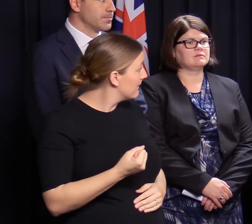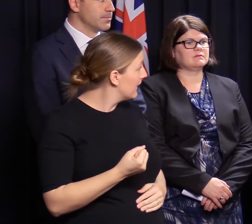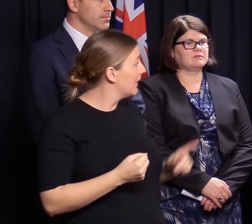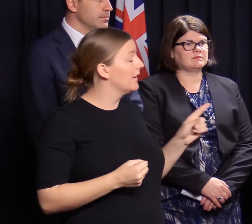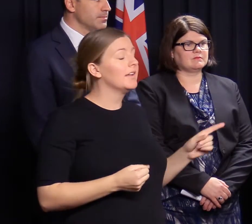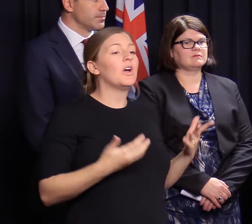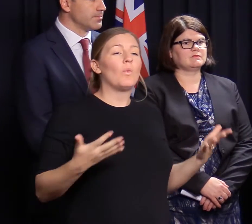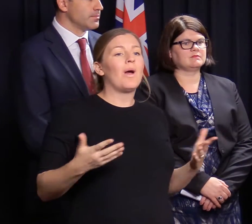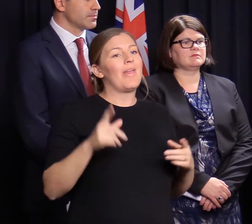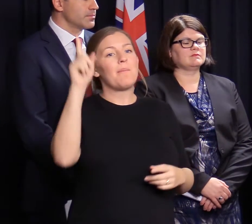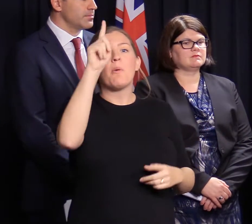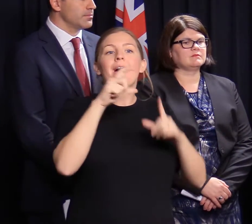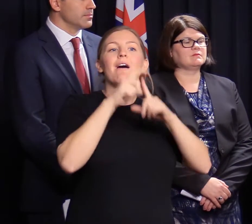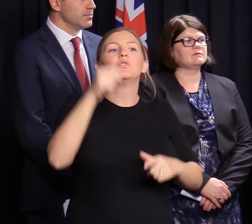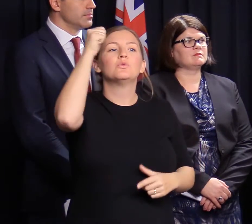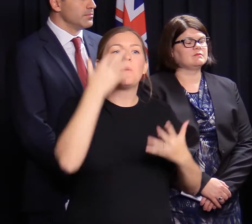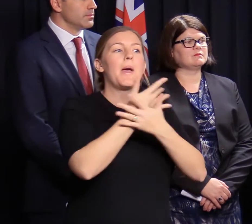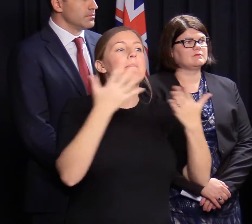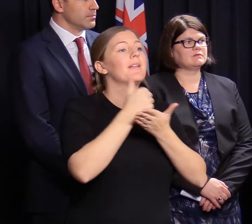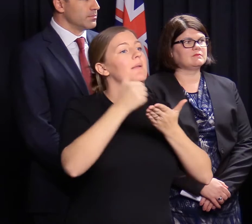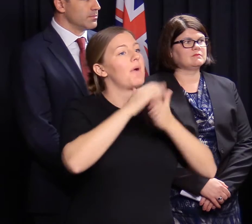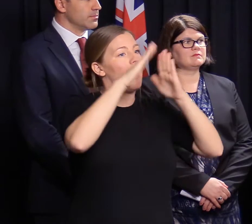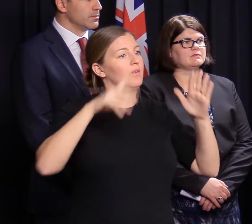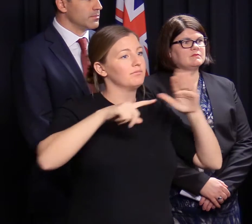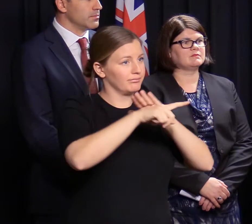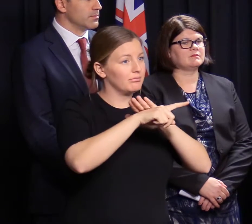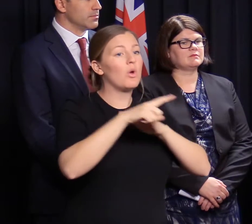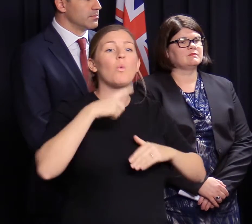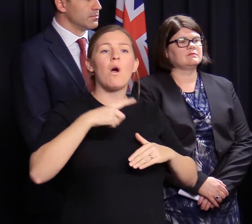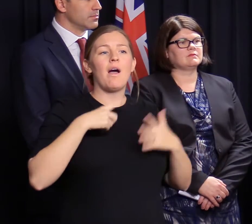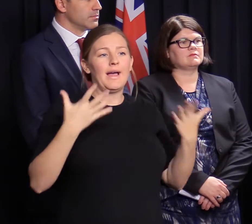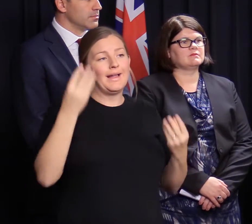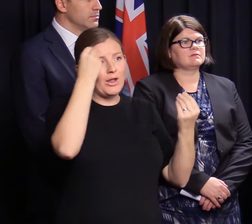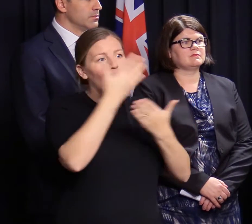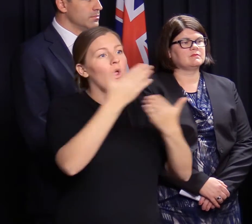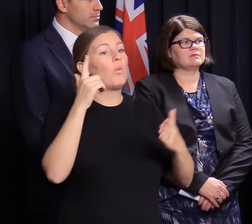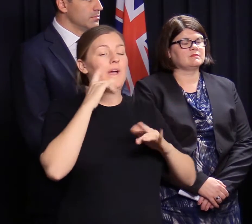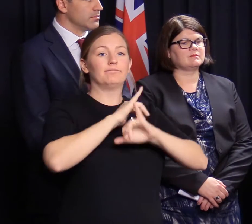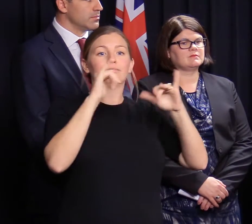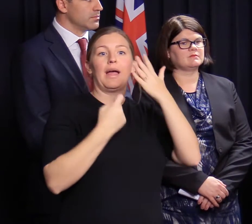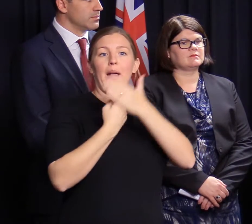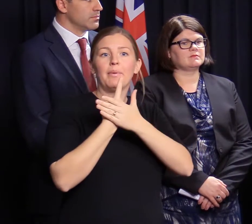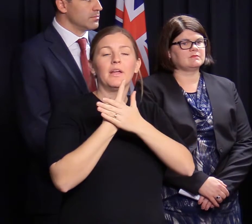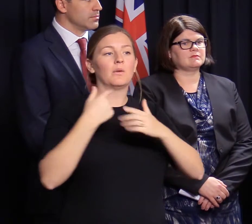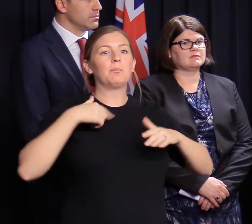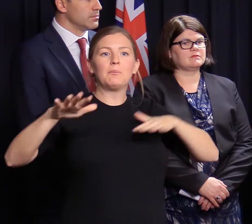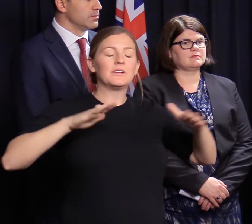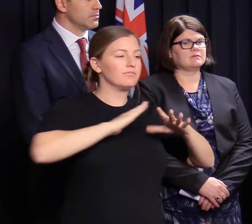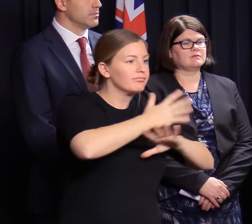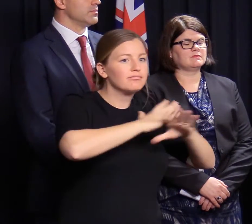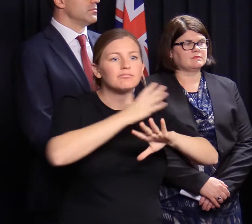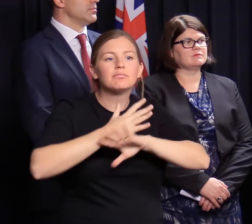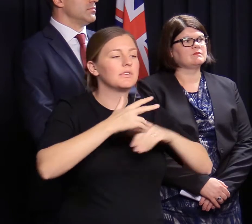difficult number to gauge. One of the challenges is that during the height of a big event like this, there are many jobs that are being tended to by